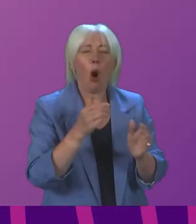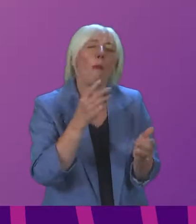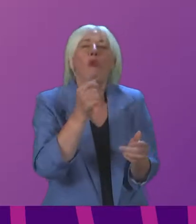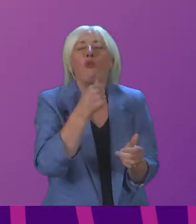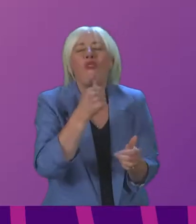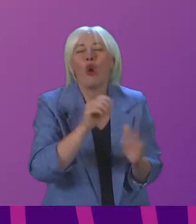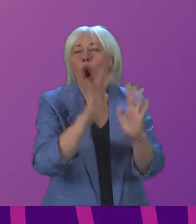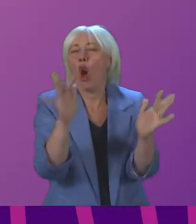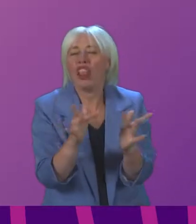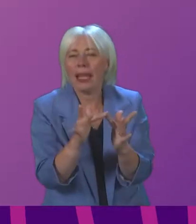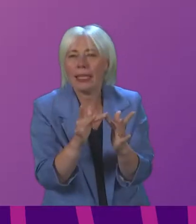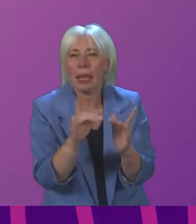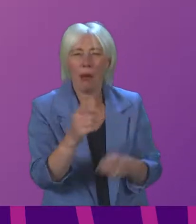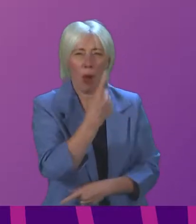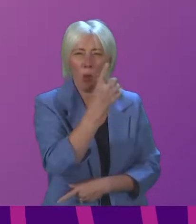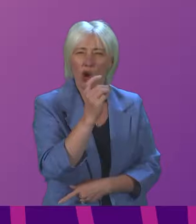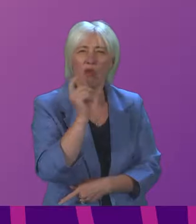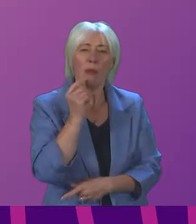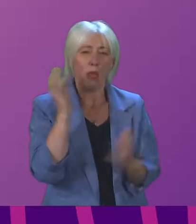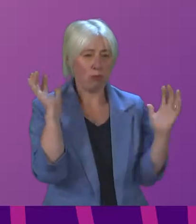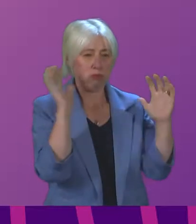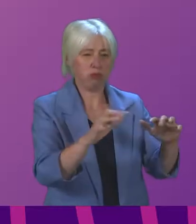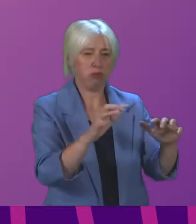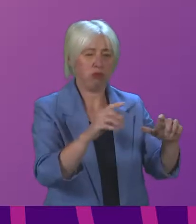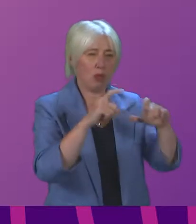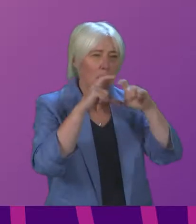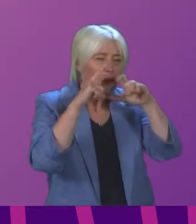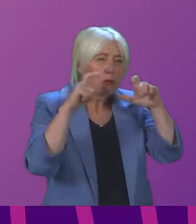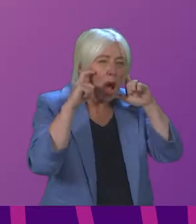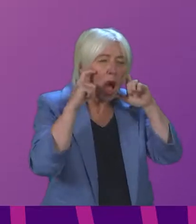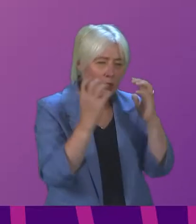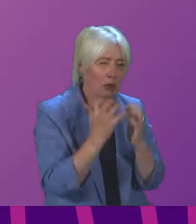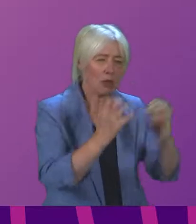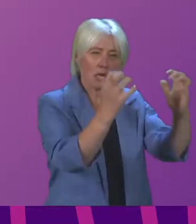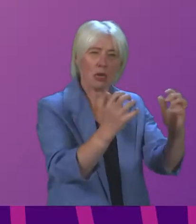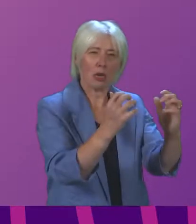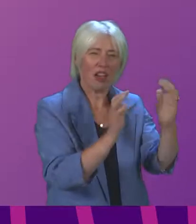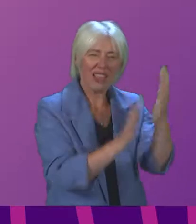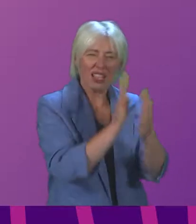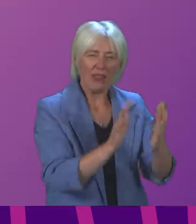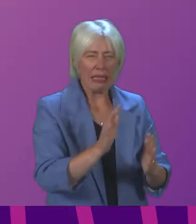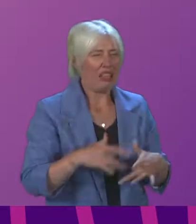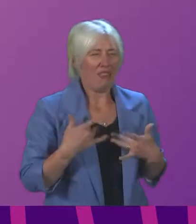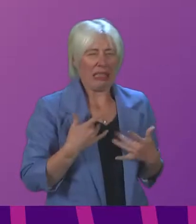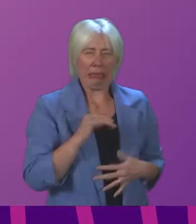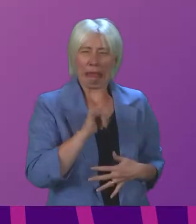Having 100 people in a lecture hall wearing masks doesn't feel great. So, what did the committee learn?